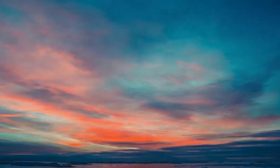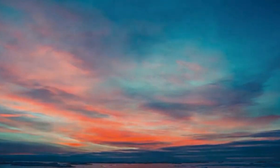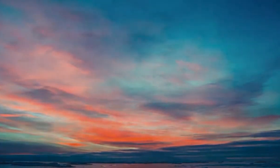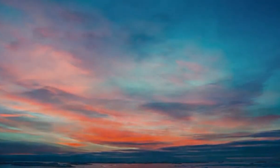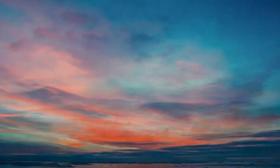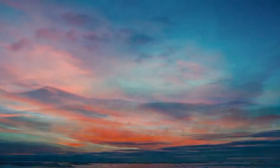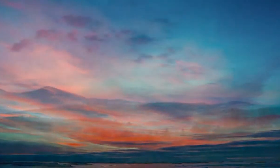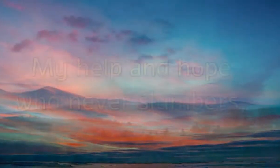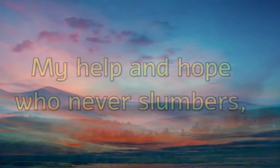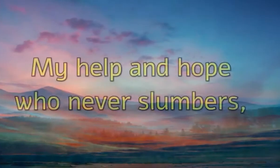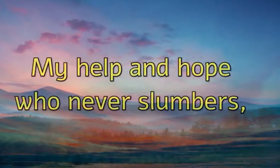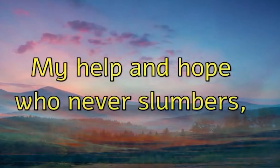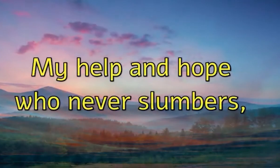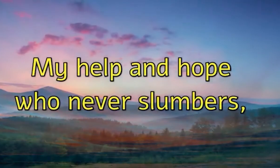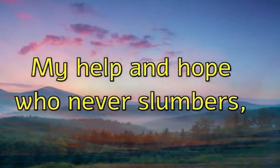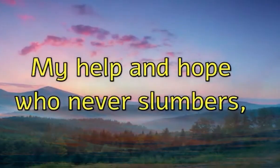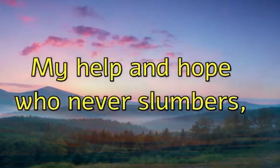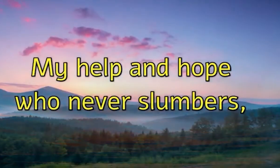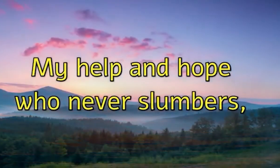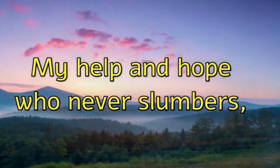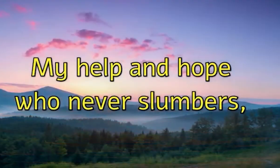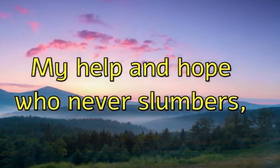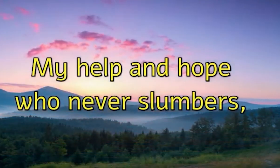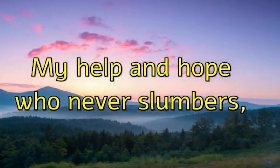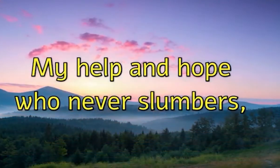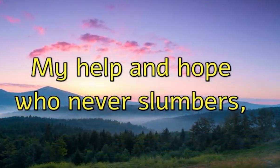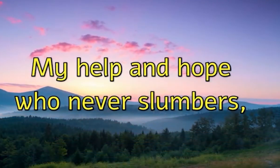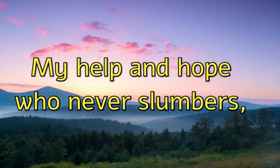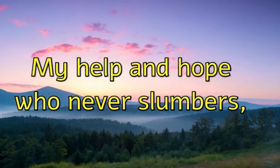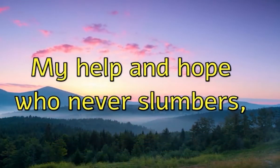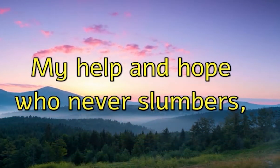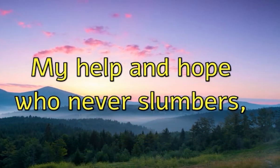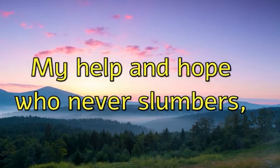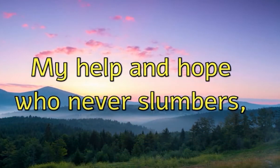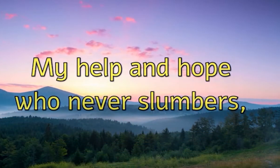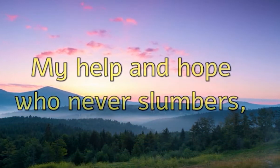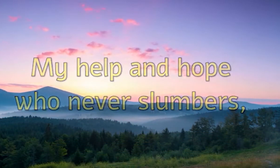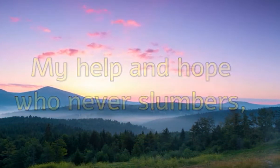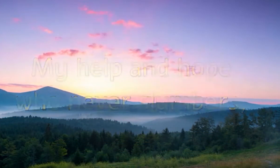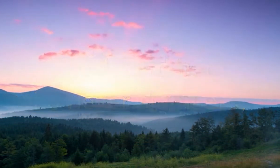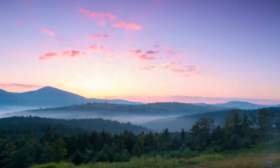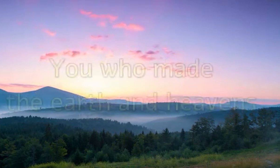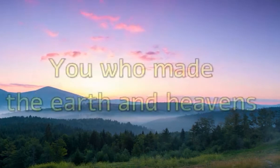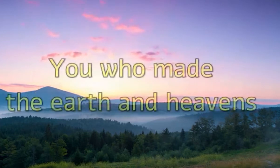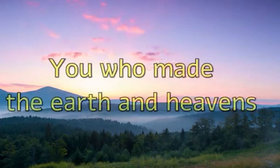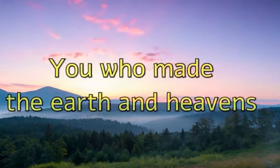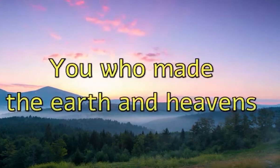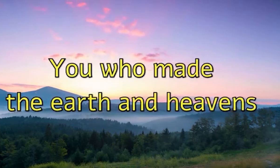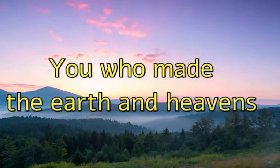my help and hope who never slumbers you who made